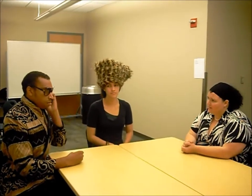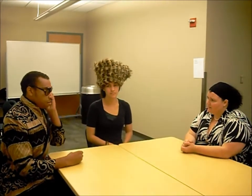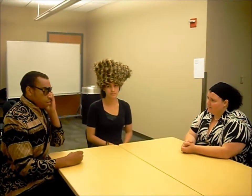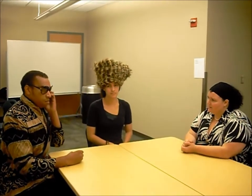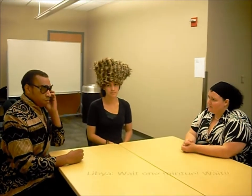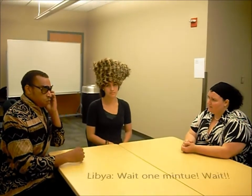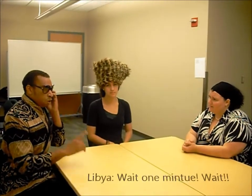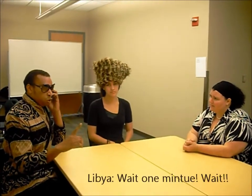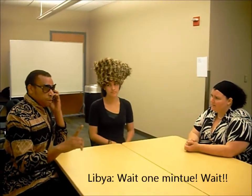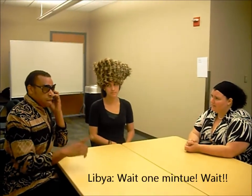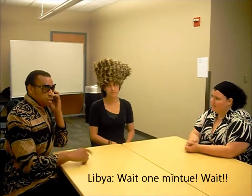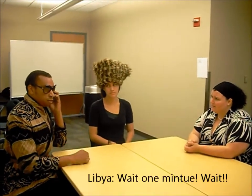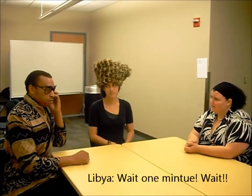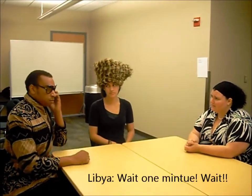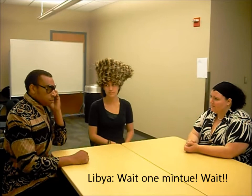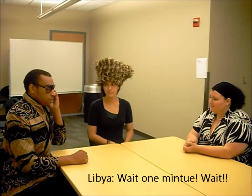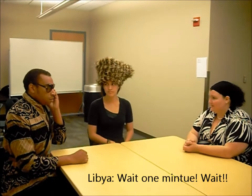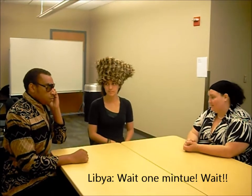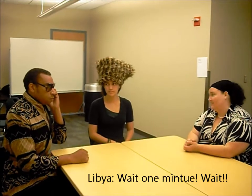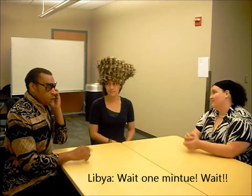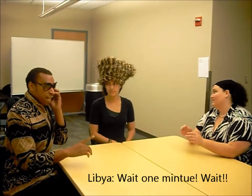Wait one minute. Wait.